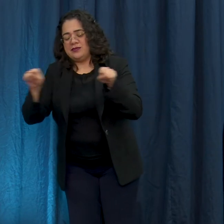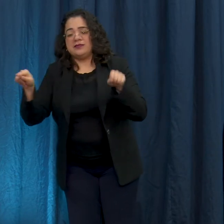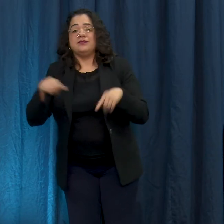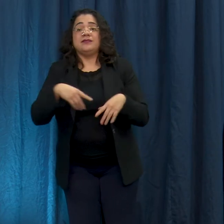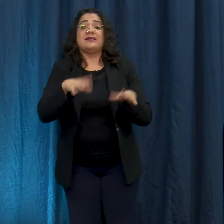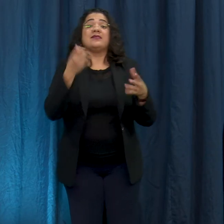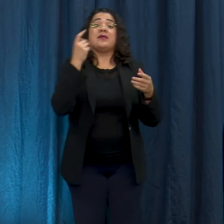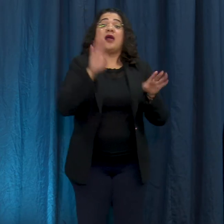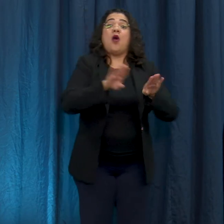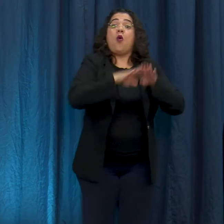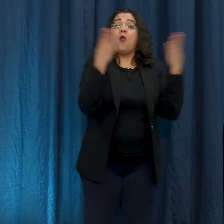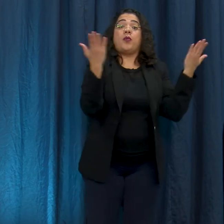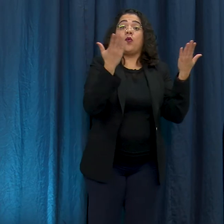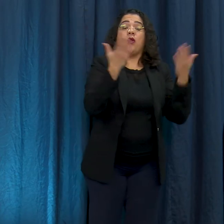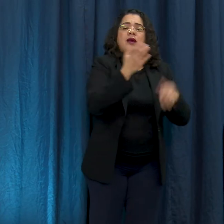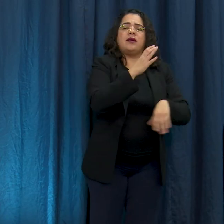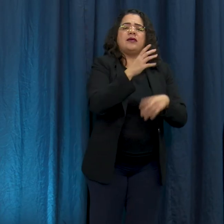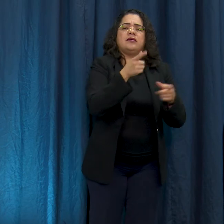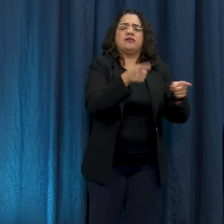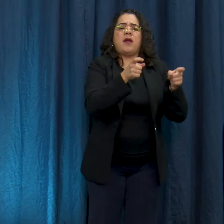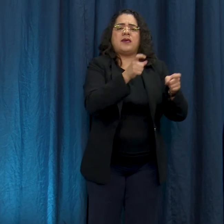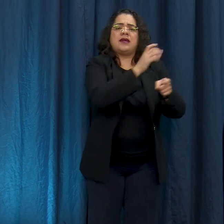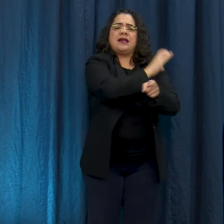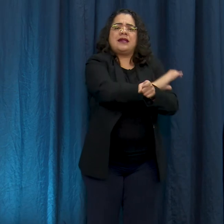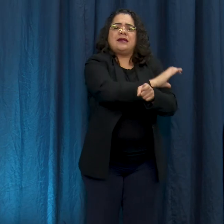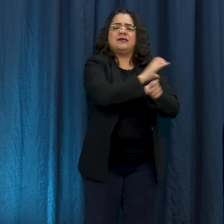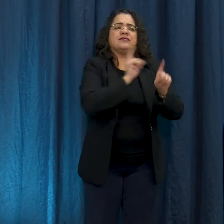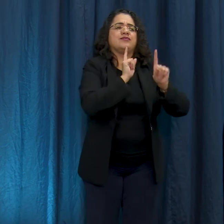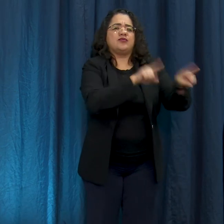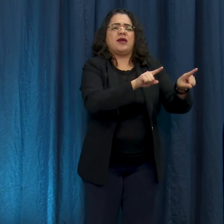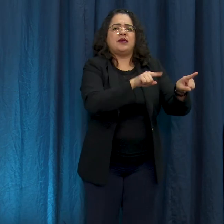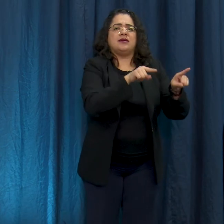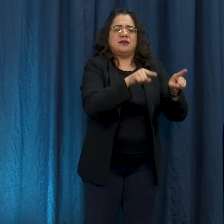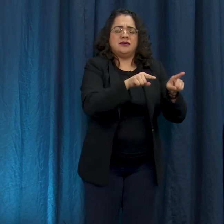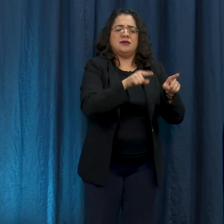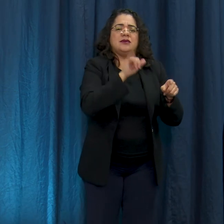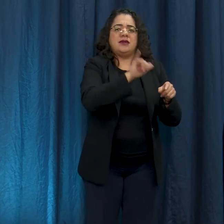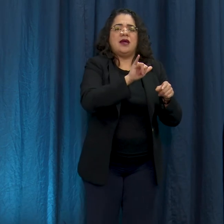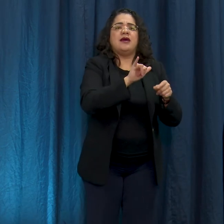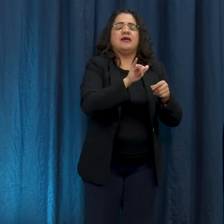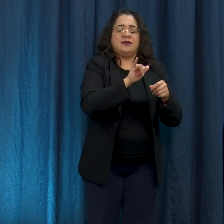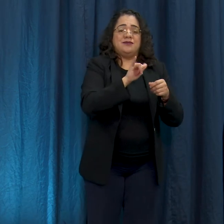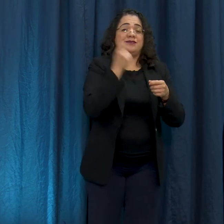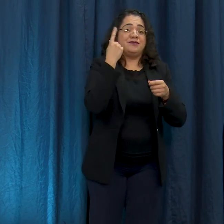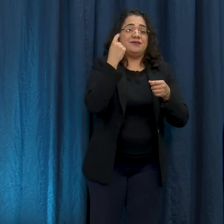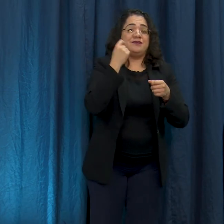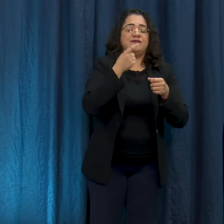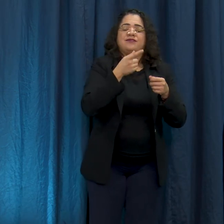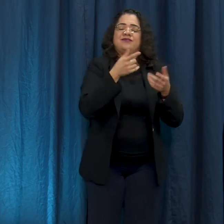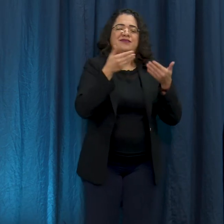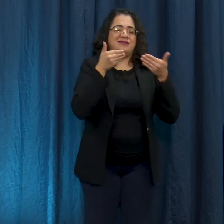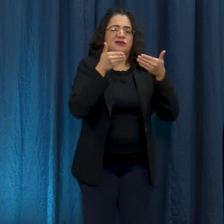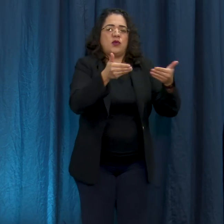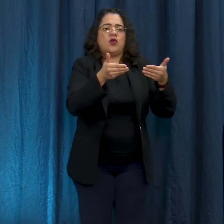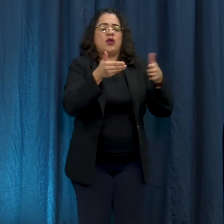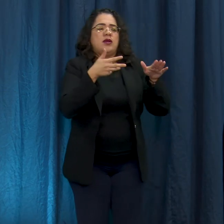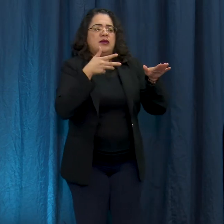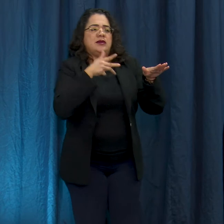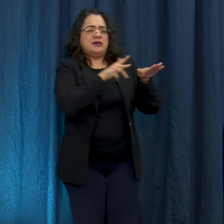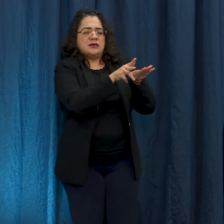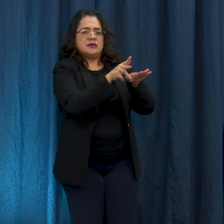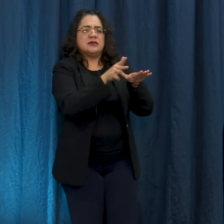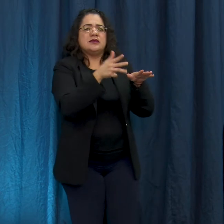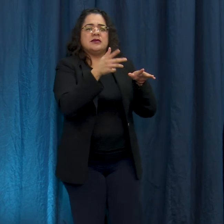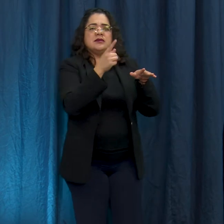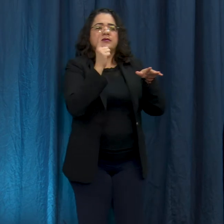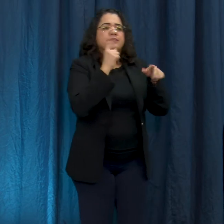rápida. Después de esto de que los números de COVID-19 subieron, se vio la necesidad de hacer otros tipos de